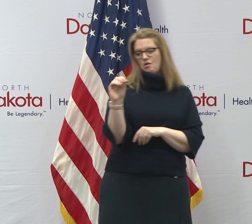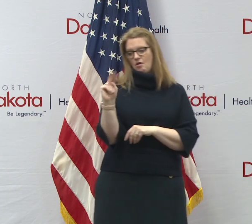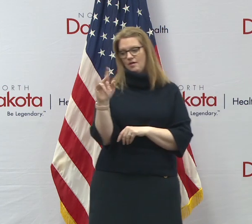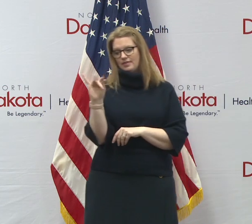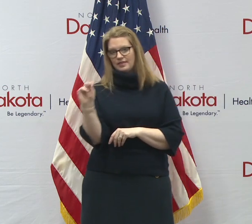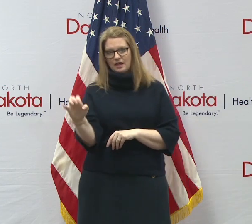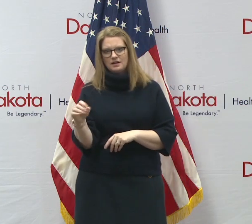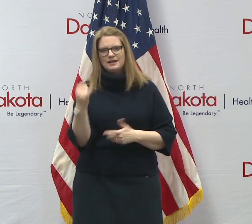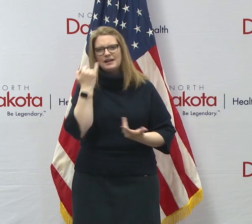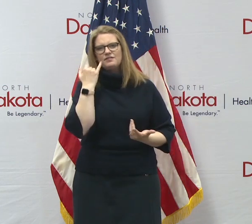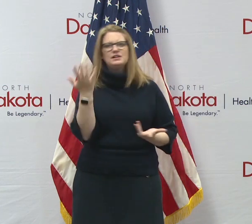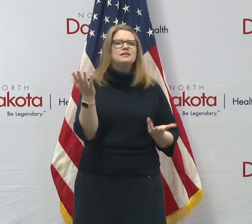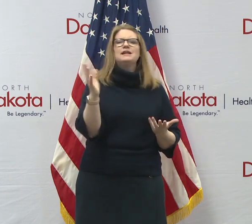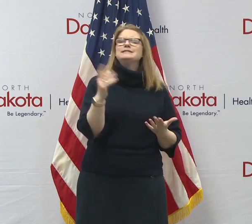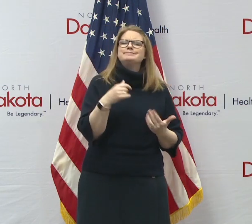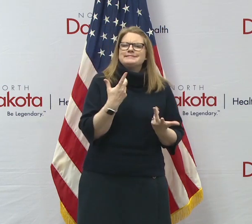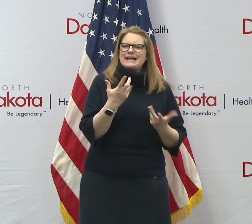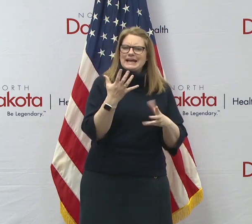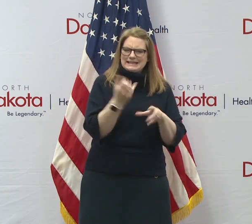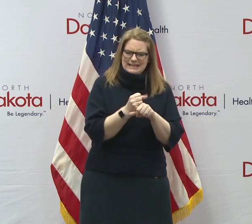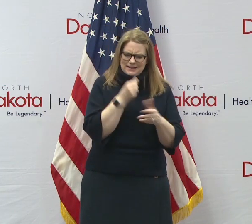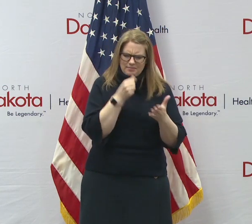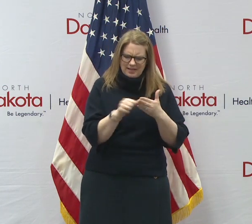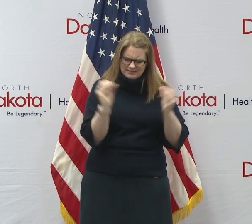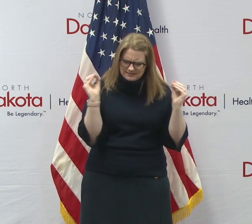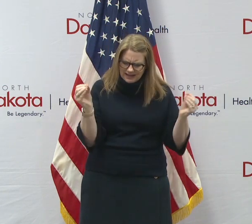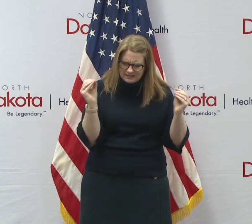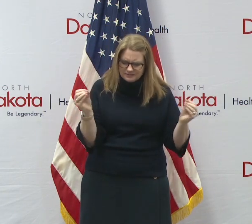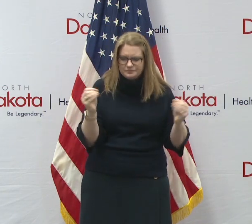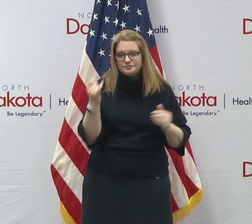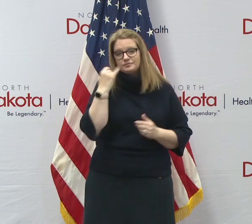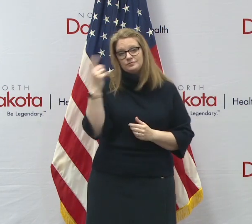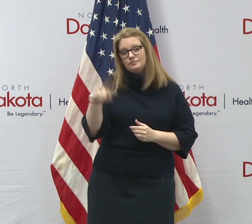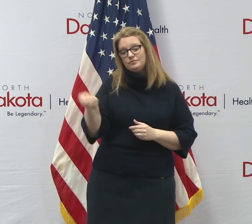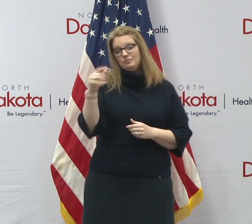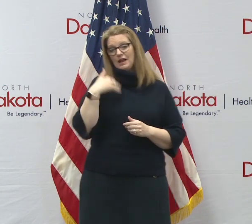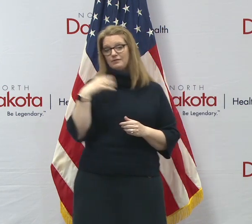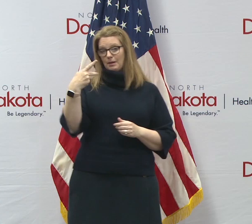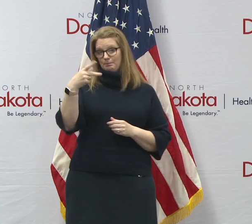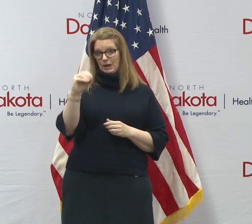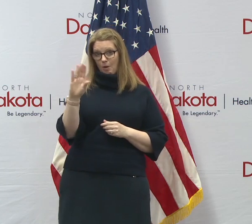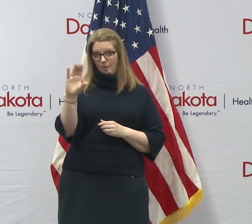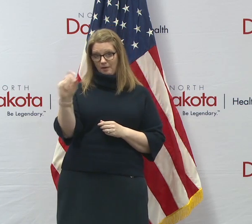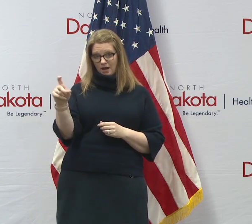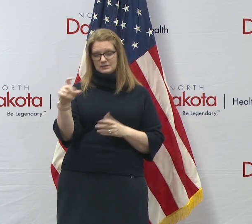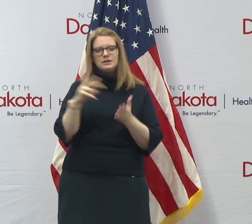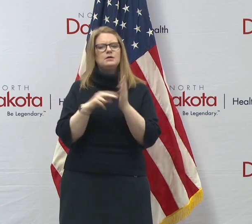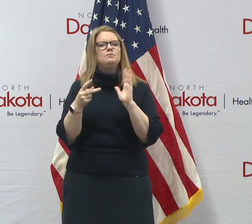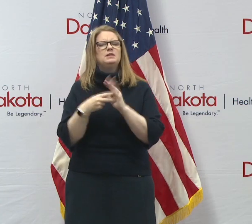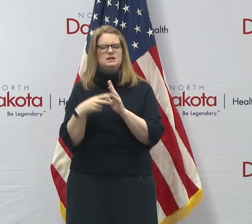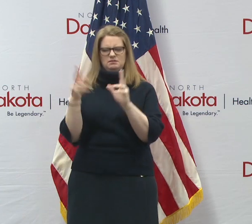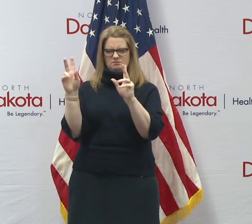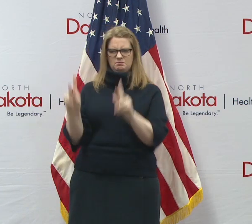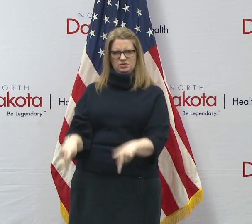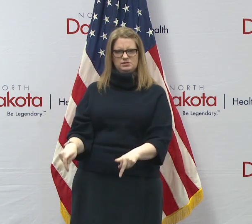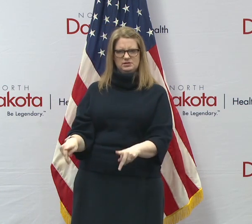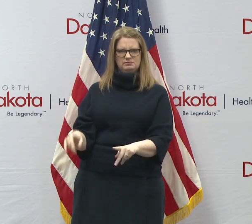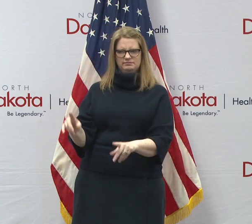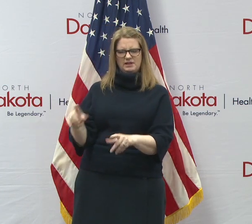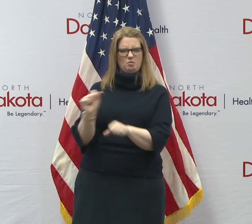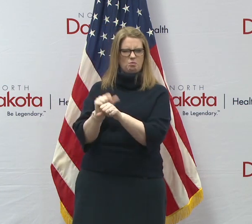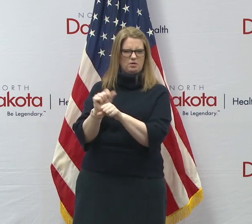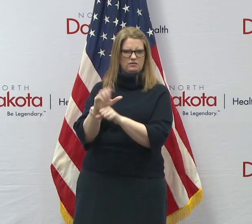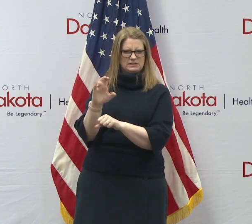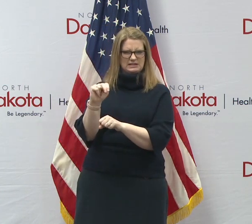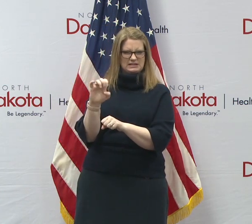anything in the mail, if you're someone who got your mail through the PO box, then typically, uh, a census person would have knocked on your door and